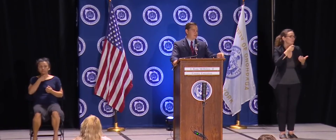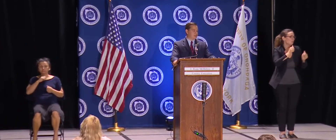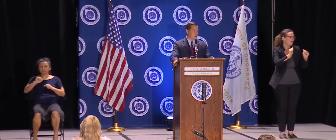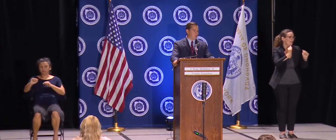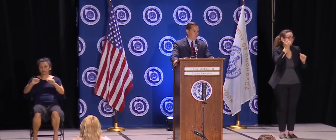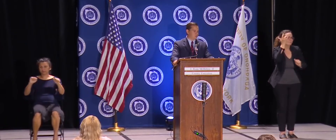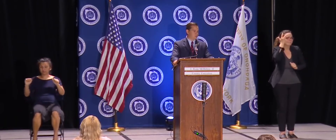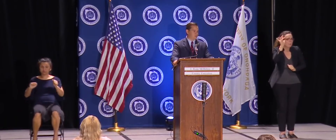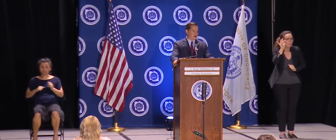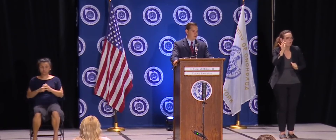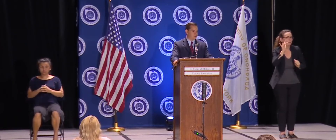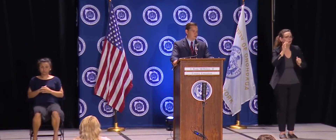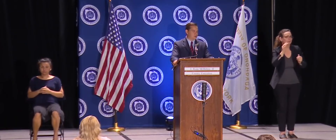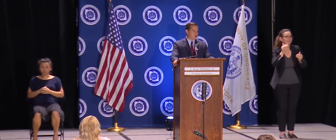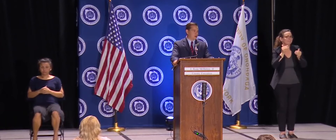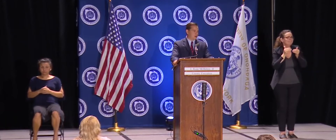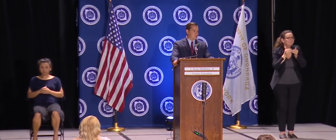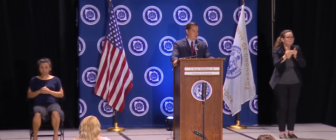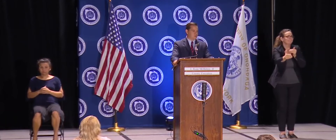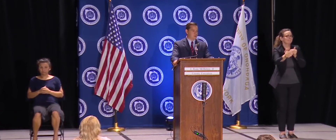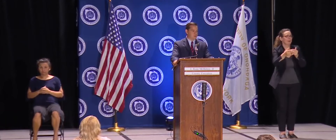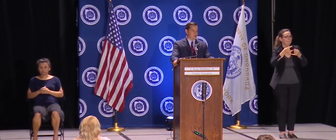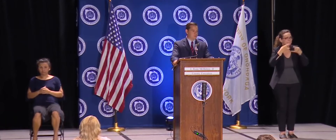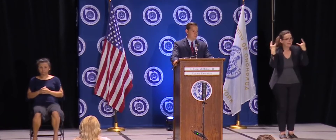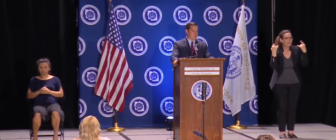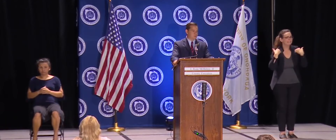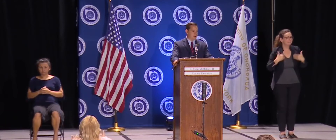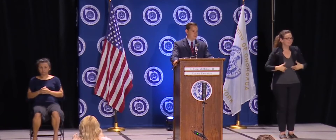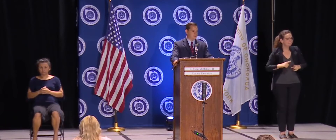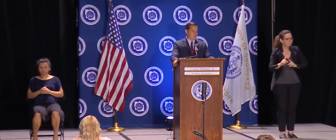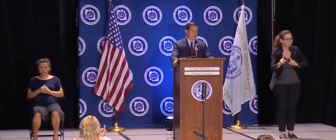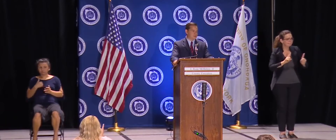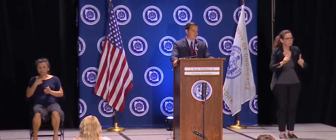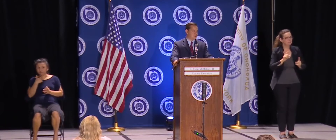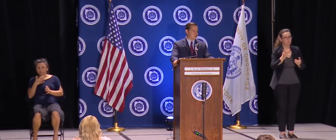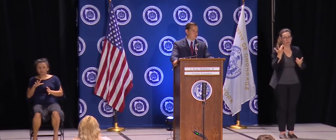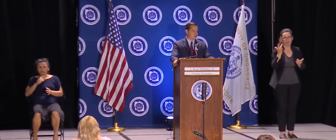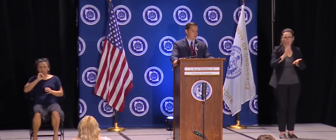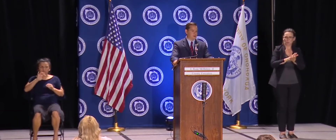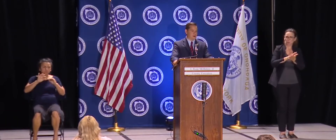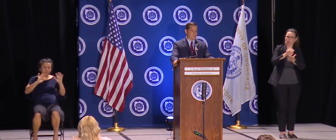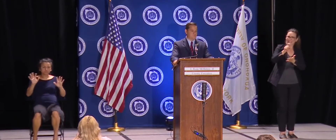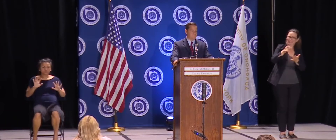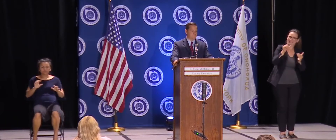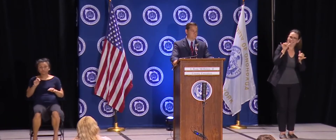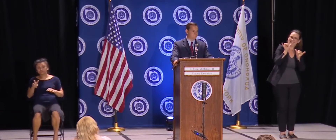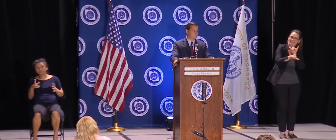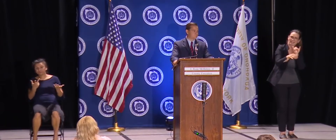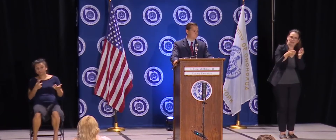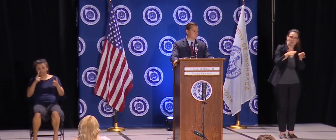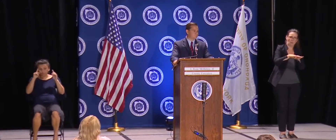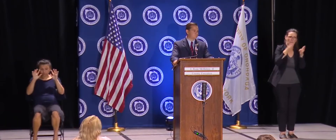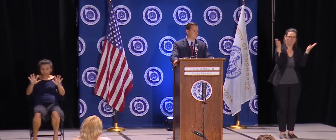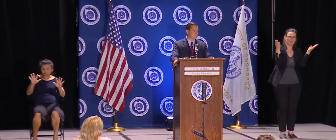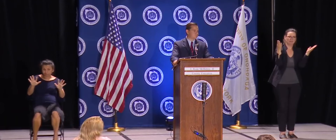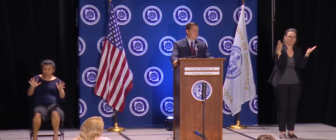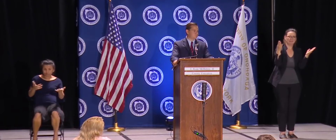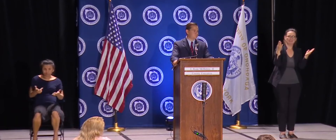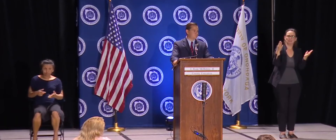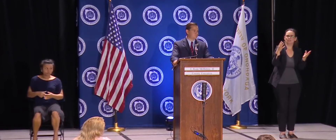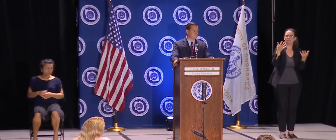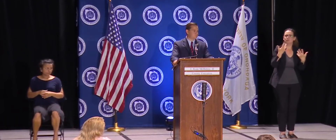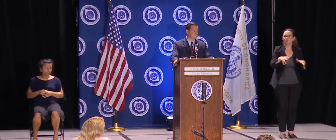on scale with the with the virus to make sure that we keep the positive rates and infection rates where they are. Do you think that heat